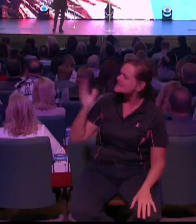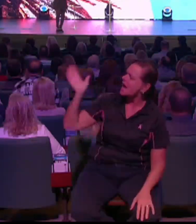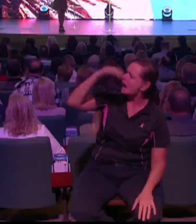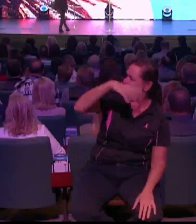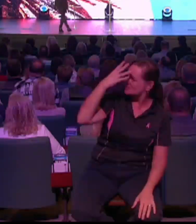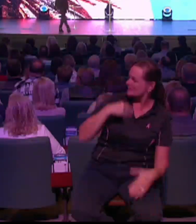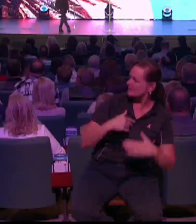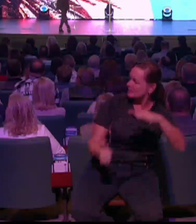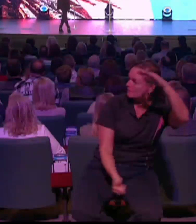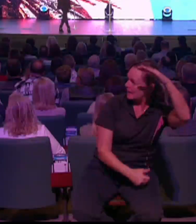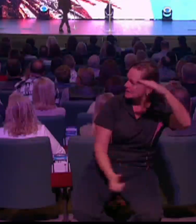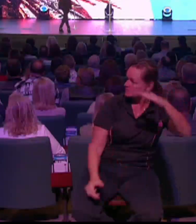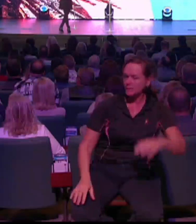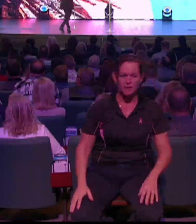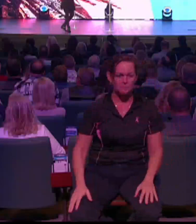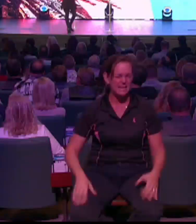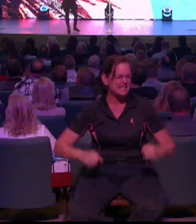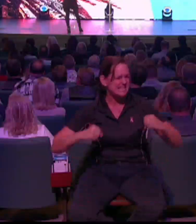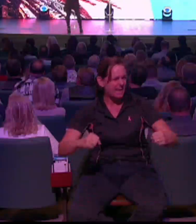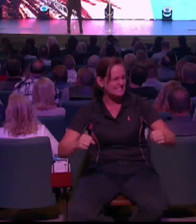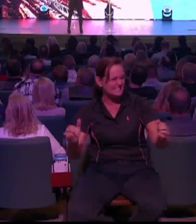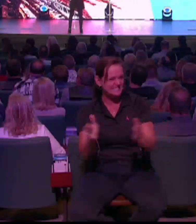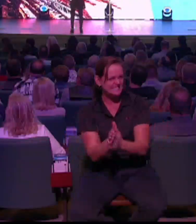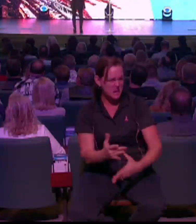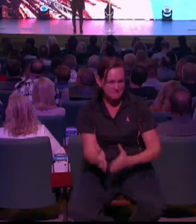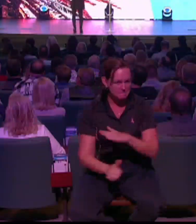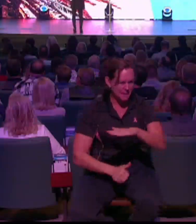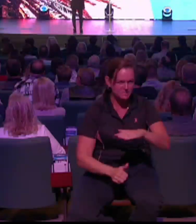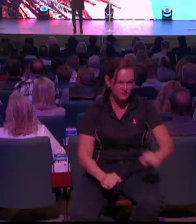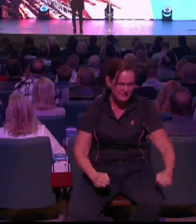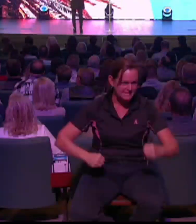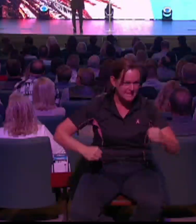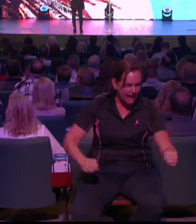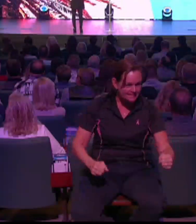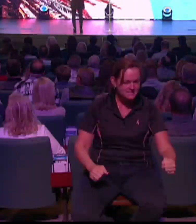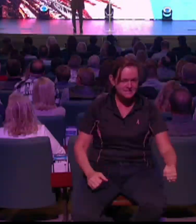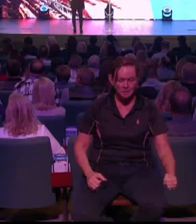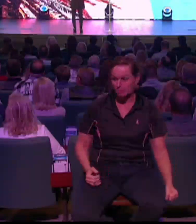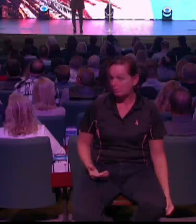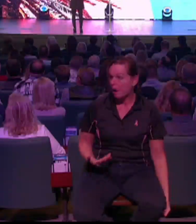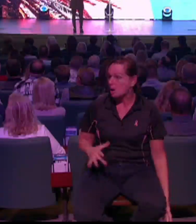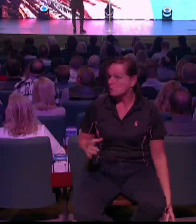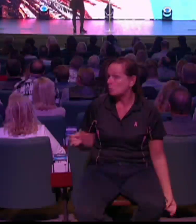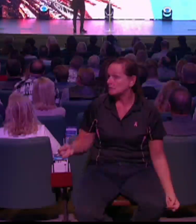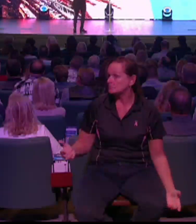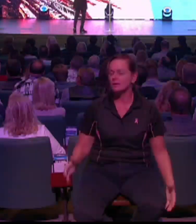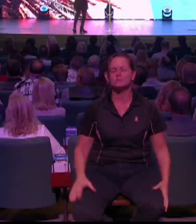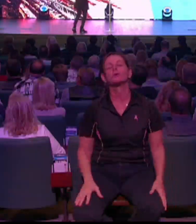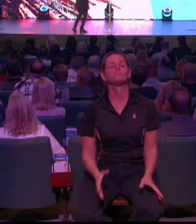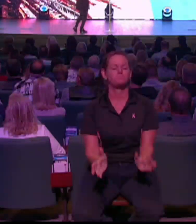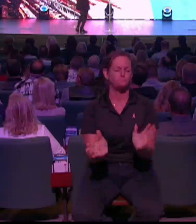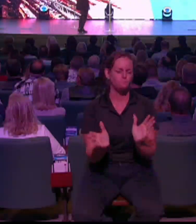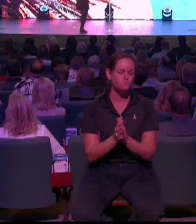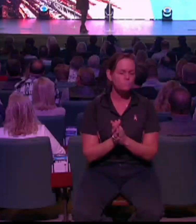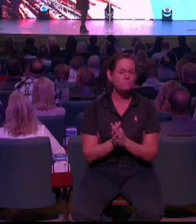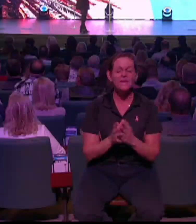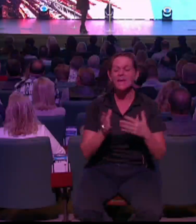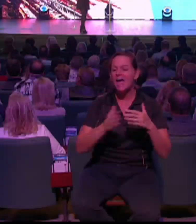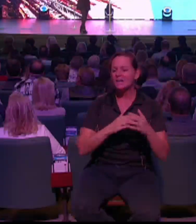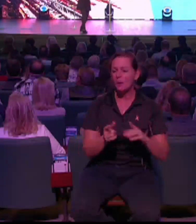basement. And I was like, on it. And so I showed up. And I went with them all over the place. And I found out pretty